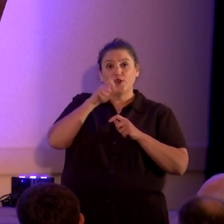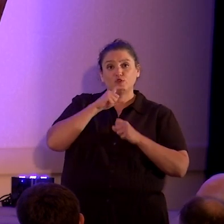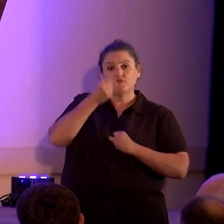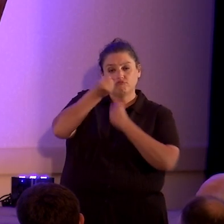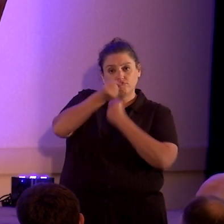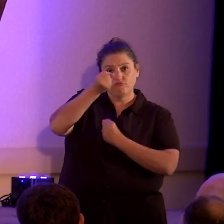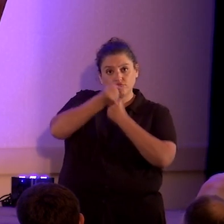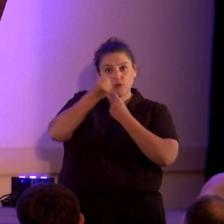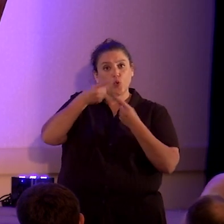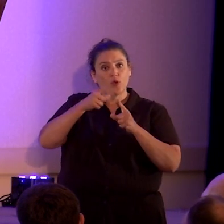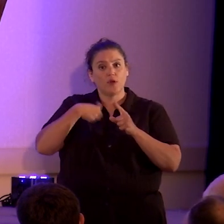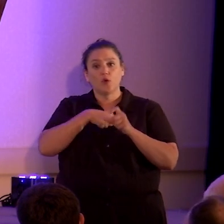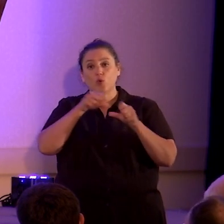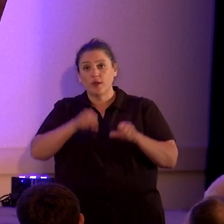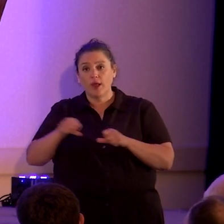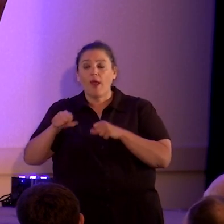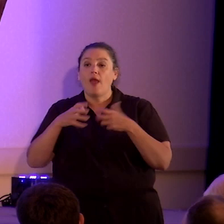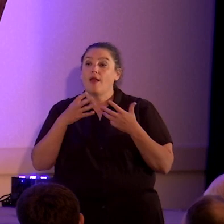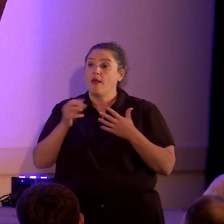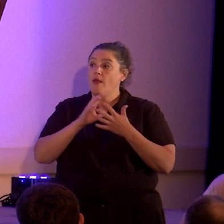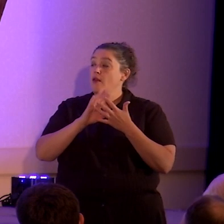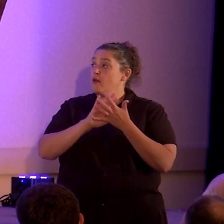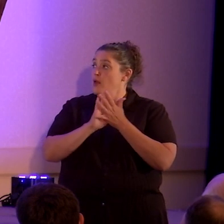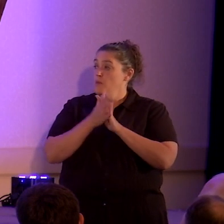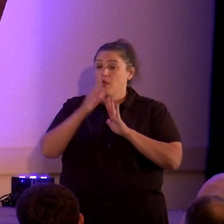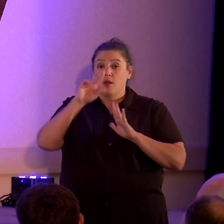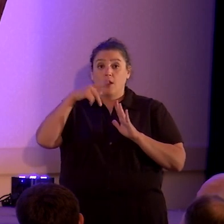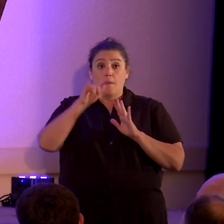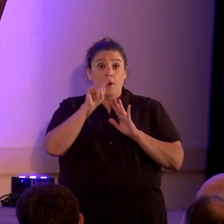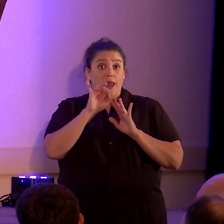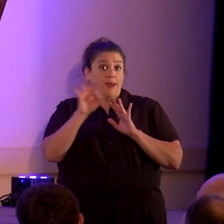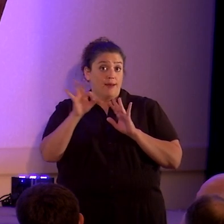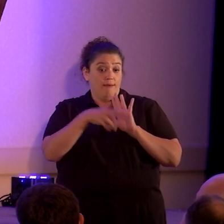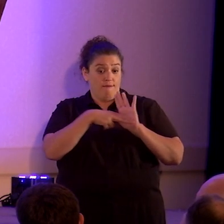and be a named plaintiff. You'll be honored to do it when it's all done.